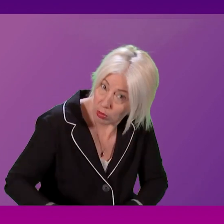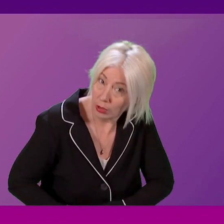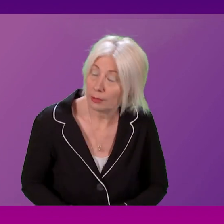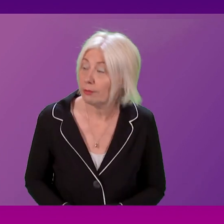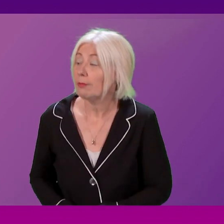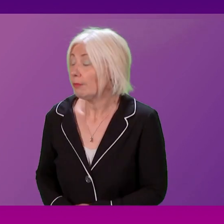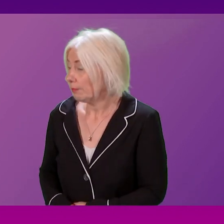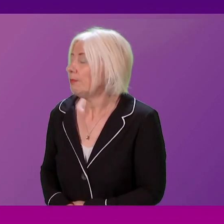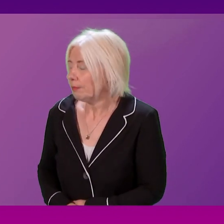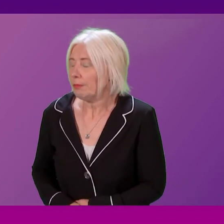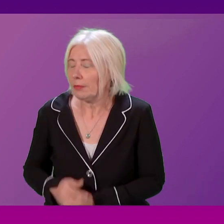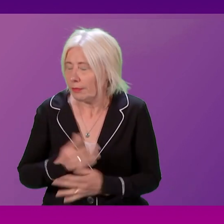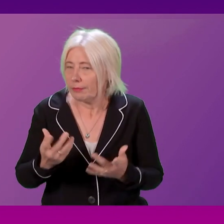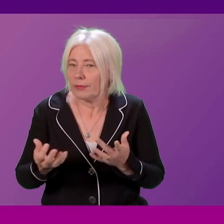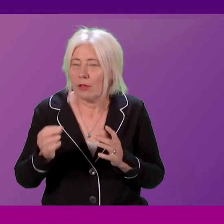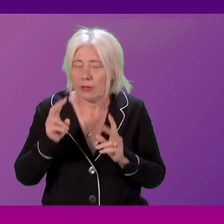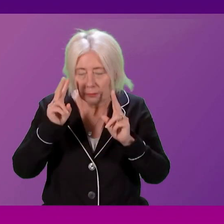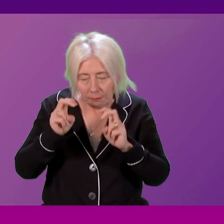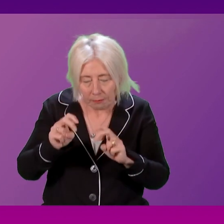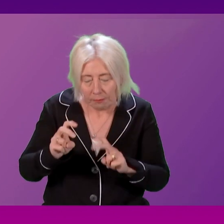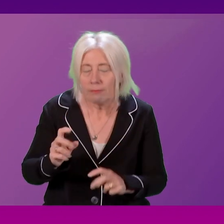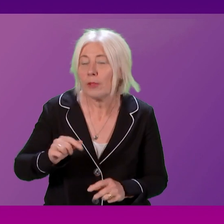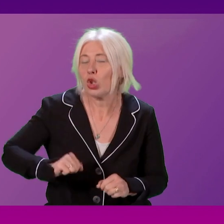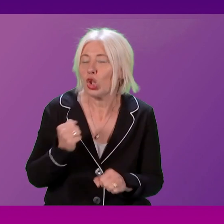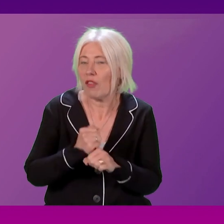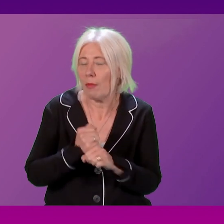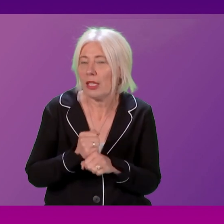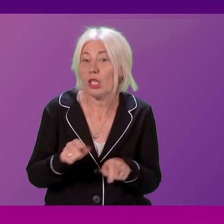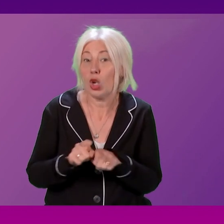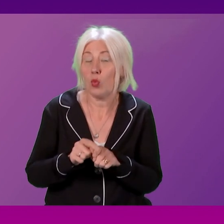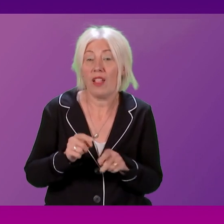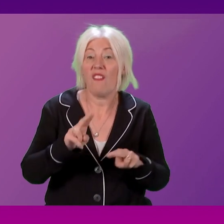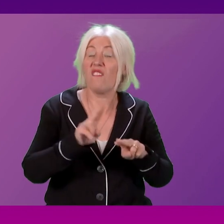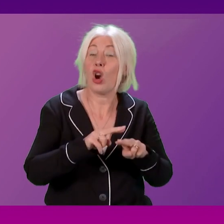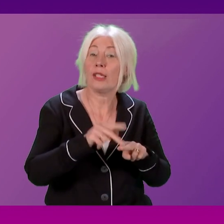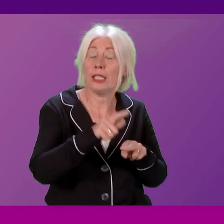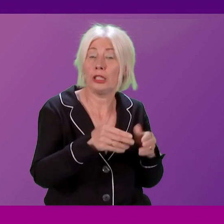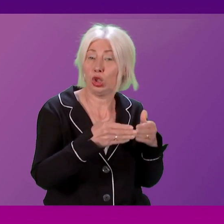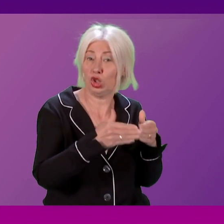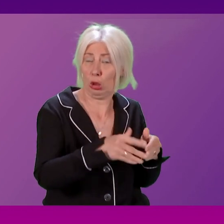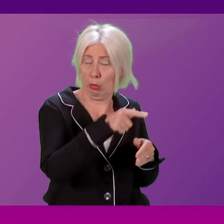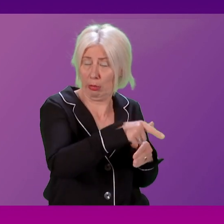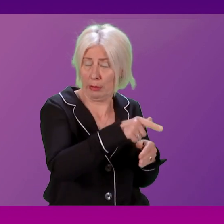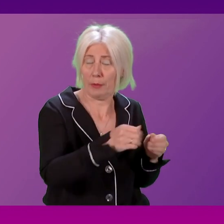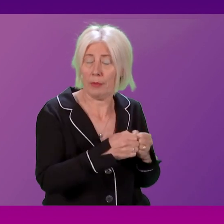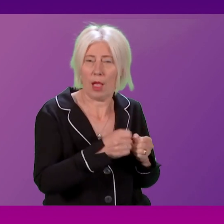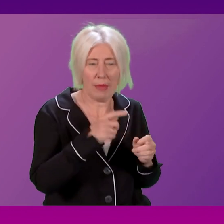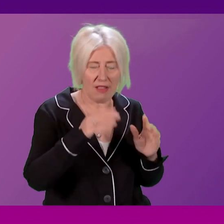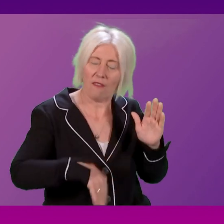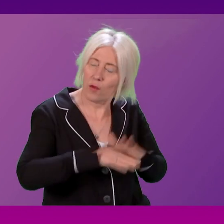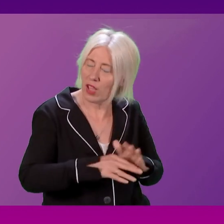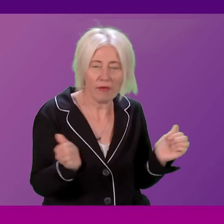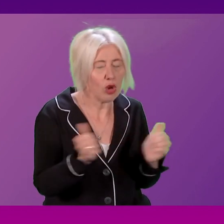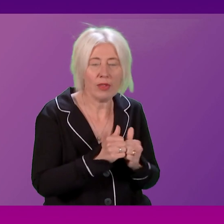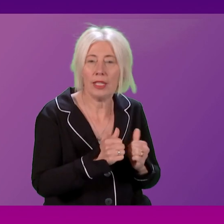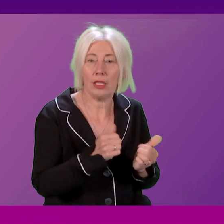President, there has been a number of inquiries to which, of course, the Scottish Government and, indeed, those at Ferguson's have cooperated fully. Hundreds of documents that have